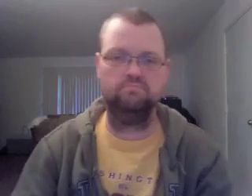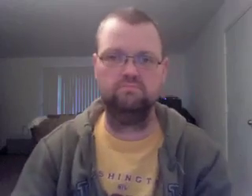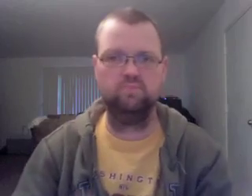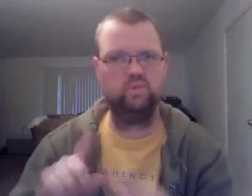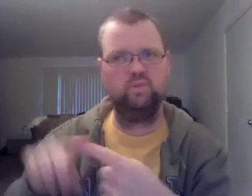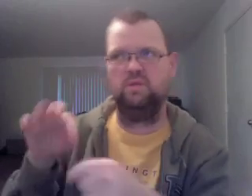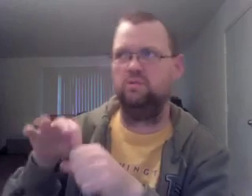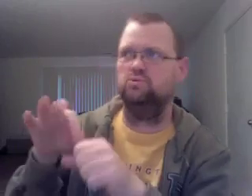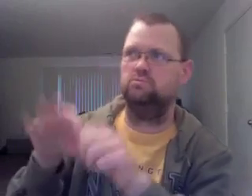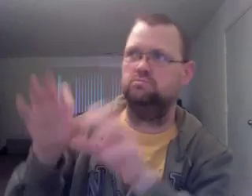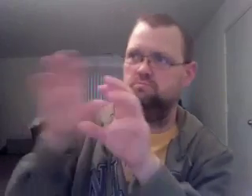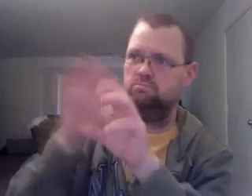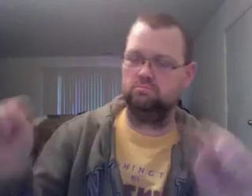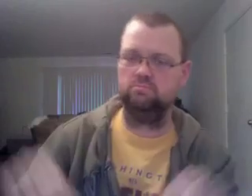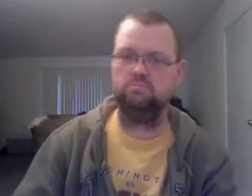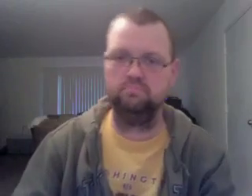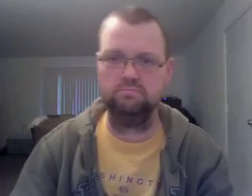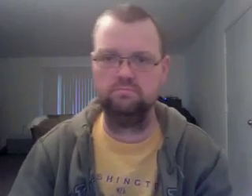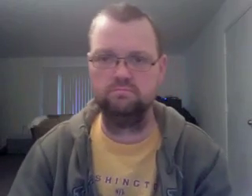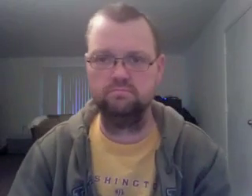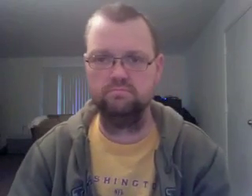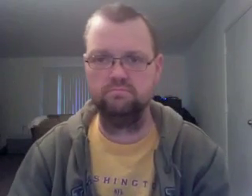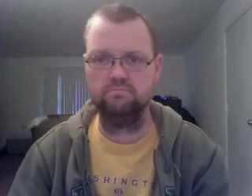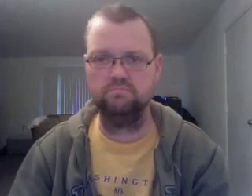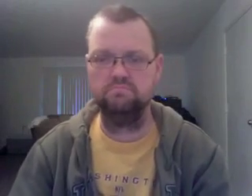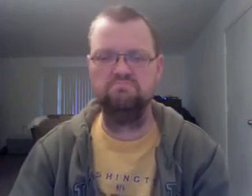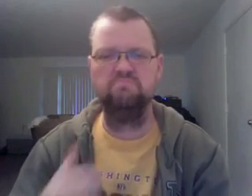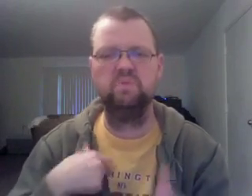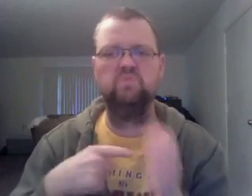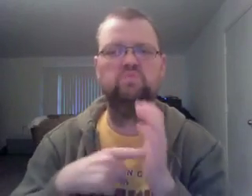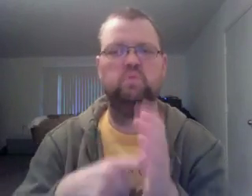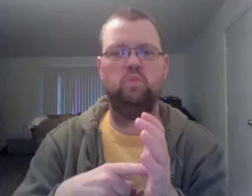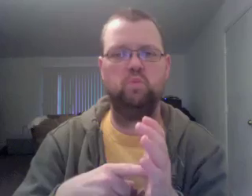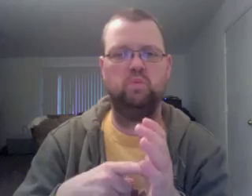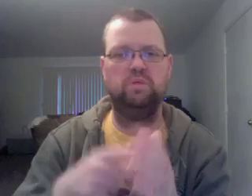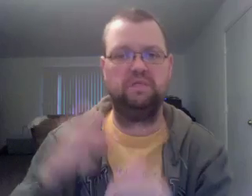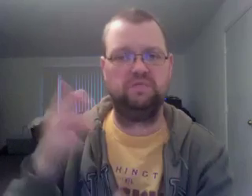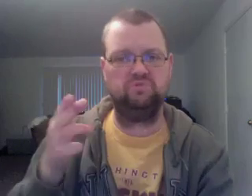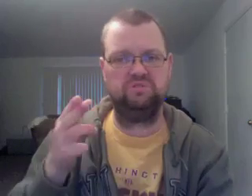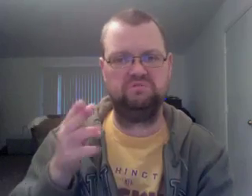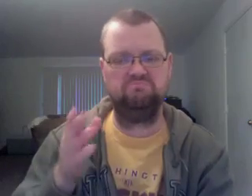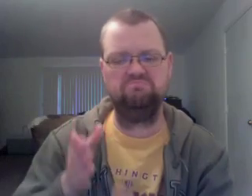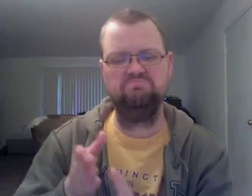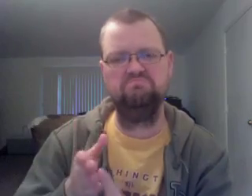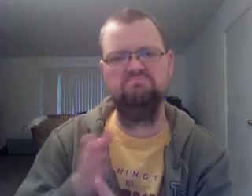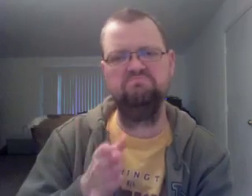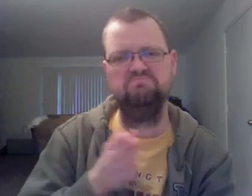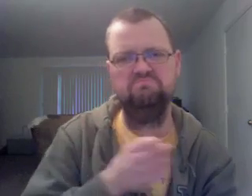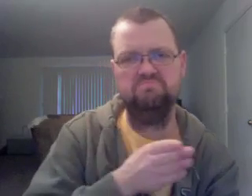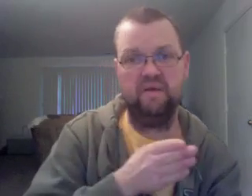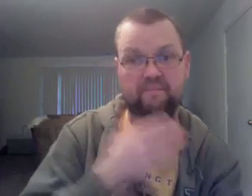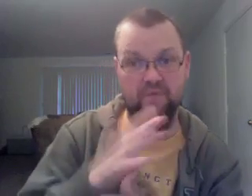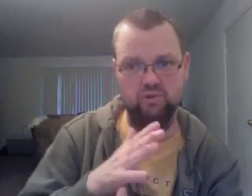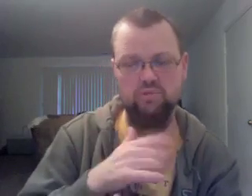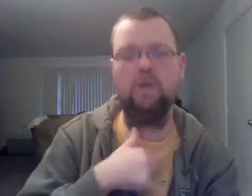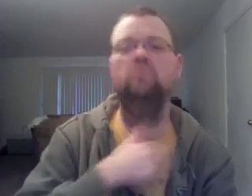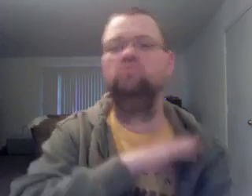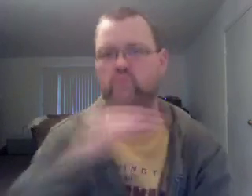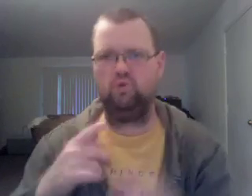was drilling pretty fast. So far, recently, Jeff's only complained to defend his vision. Keep in mind, he's one of the guys that did on lap 101 last,